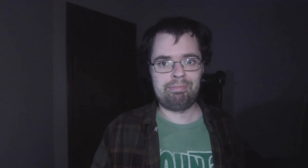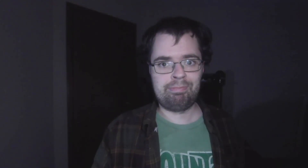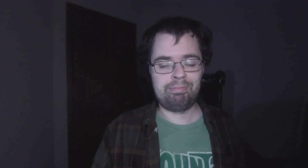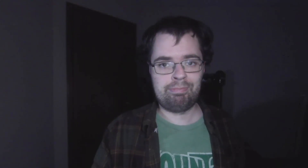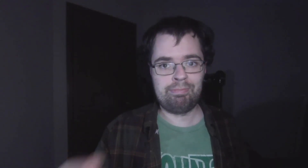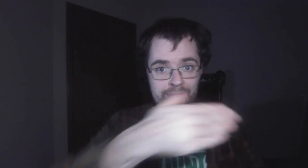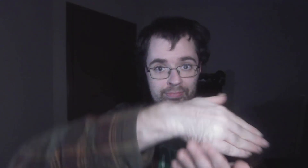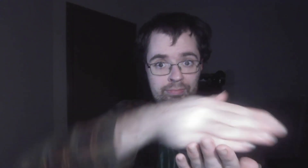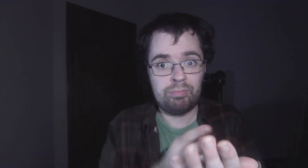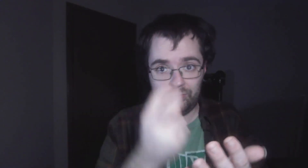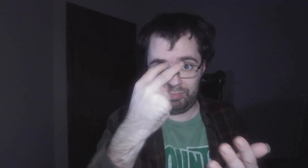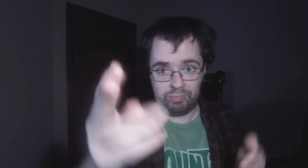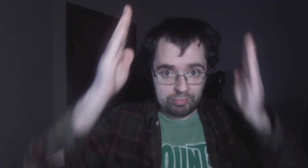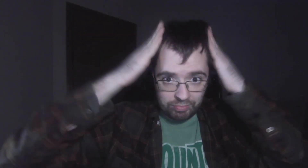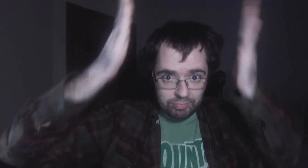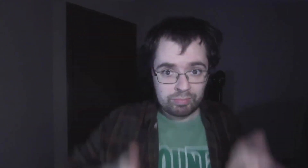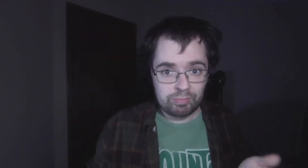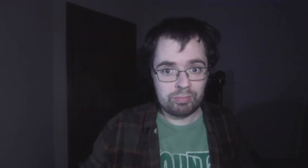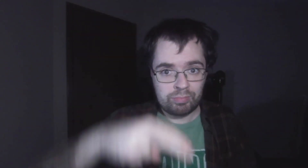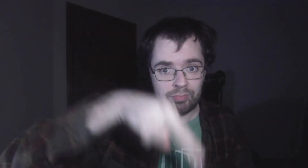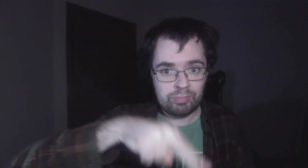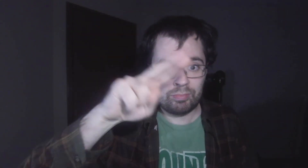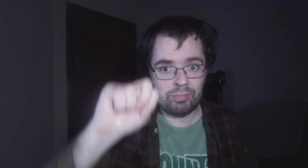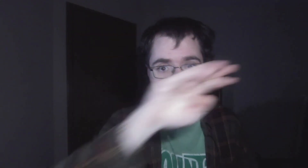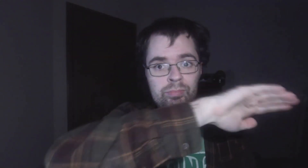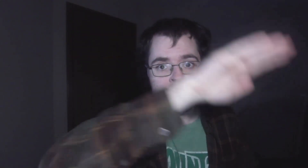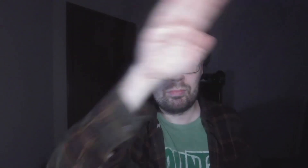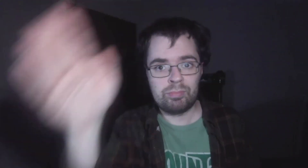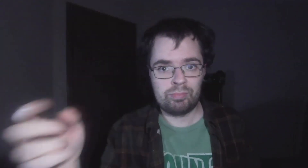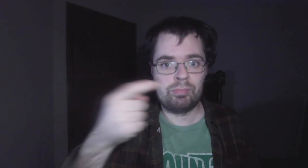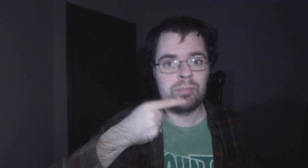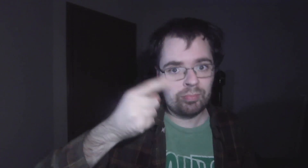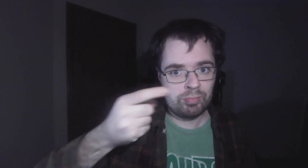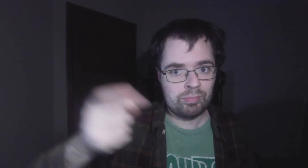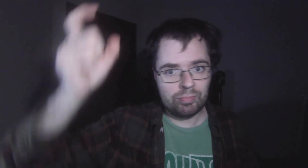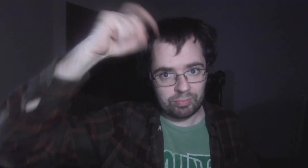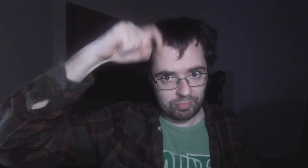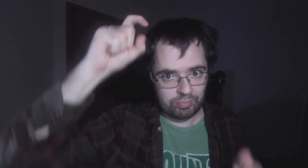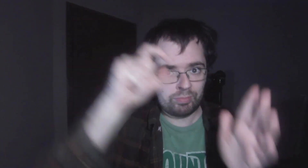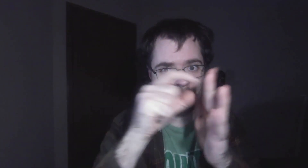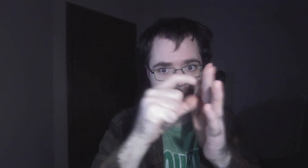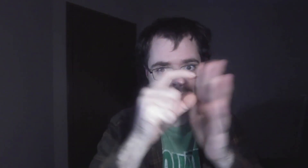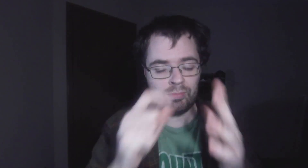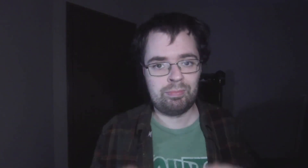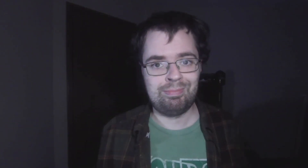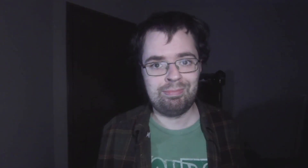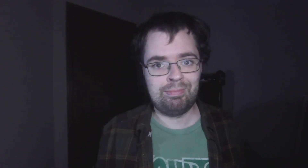Some see a teacher standing on a hill speaking words of wisdom. Some,